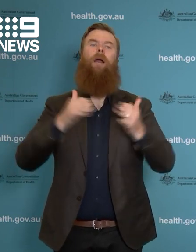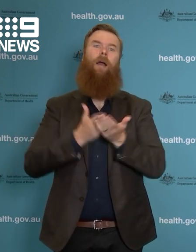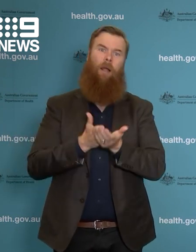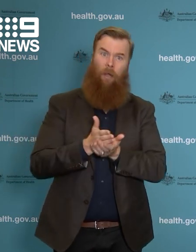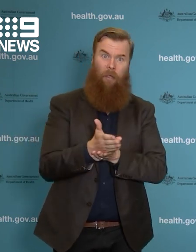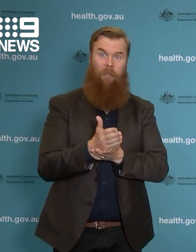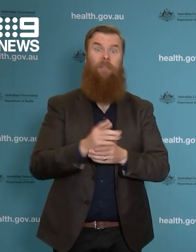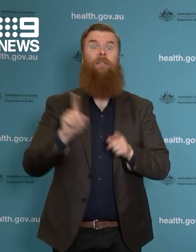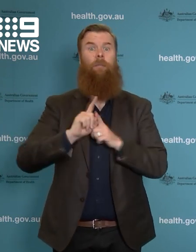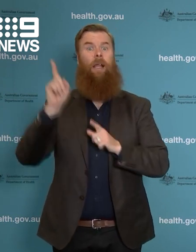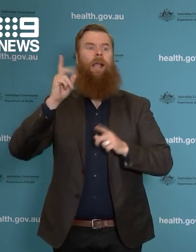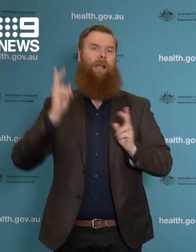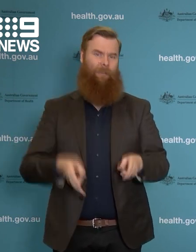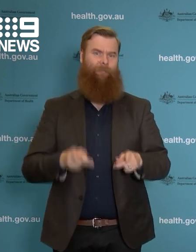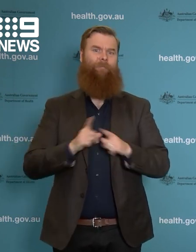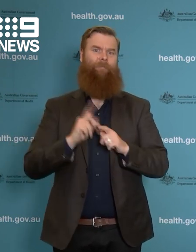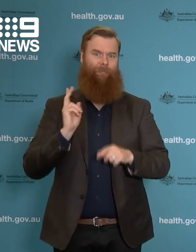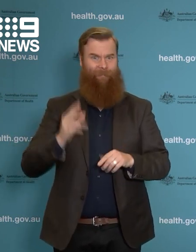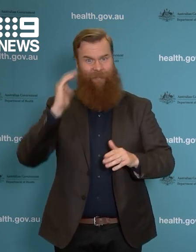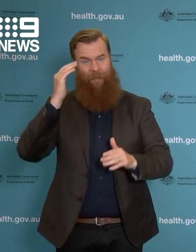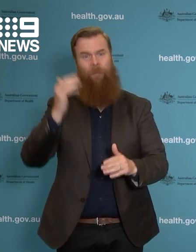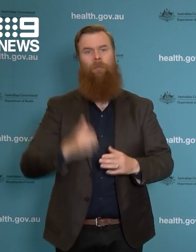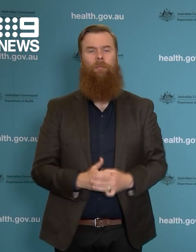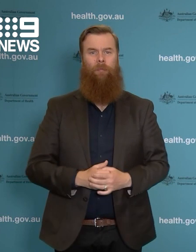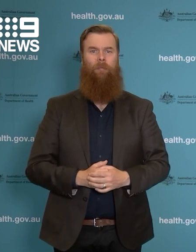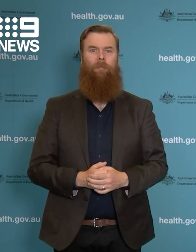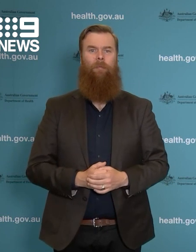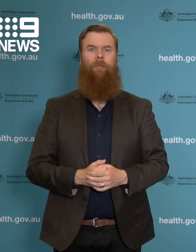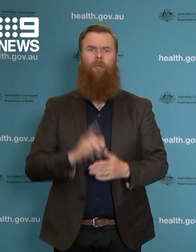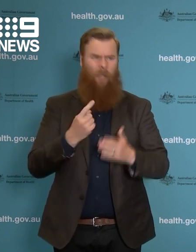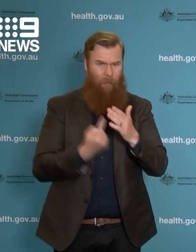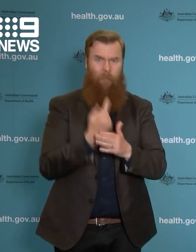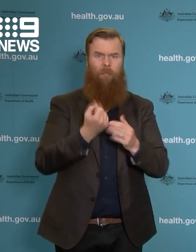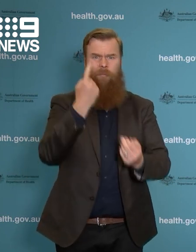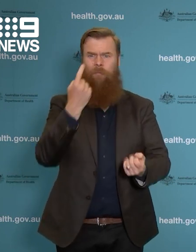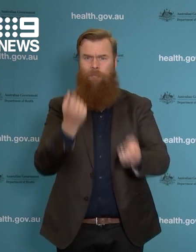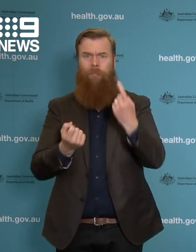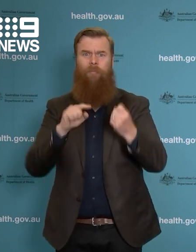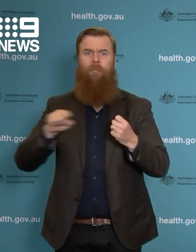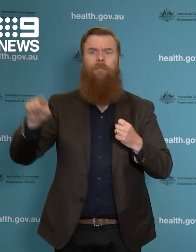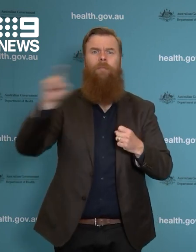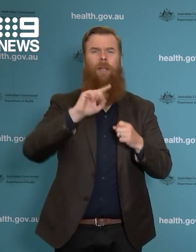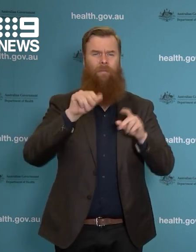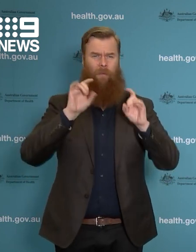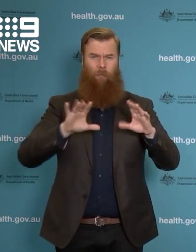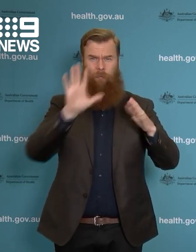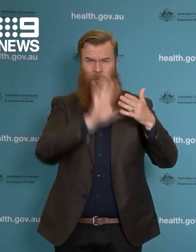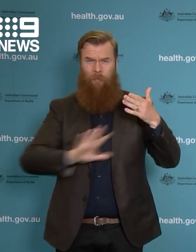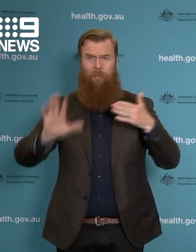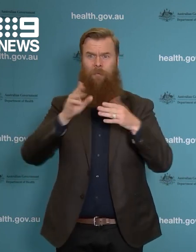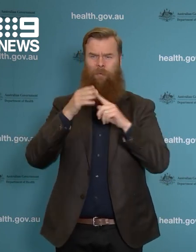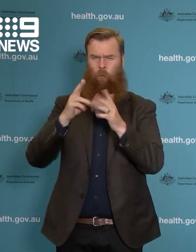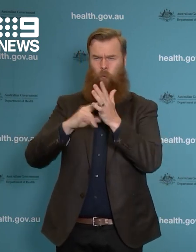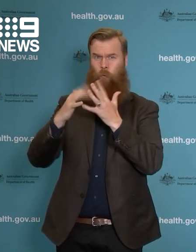What we know is that there are cases increasing in several states, particularly in New South Wales, but also